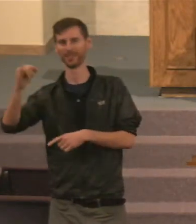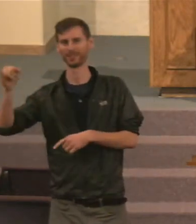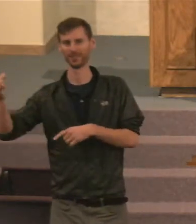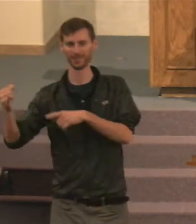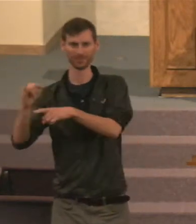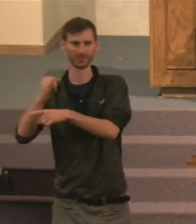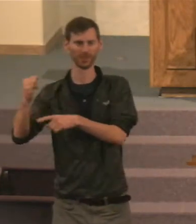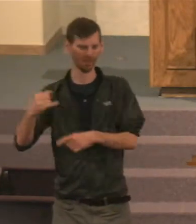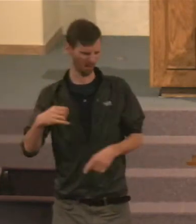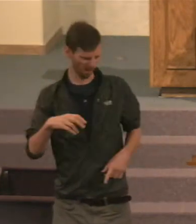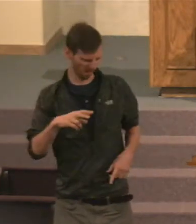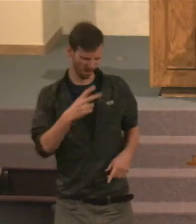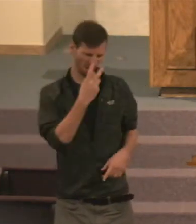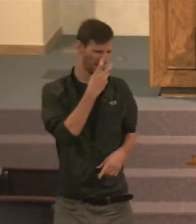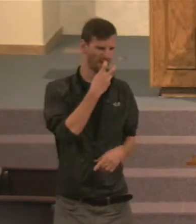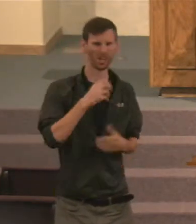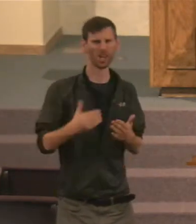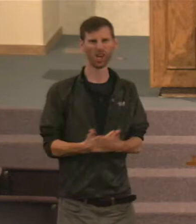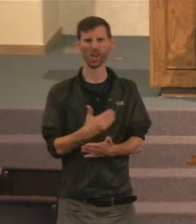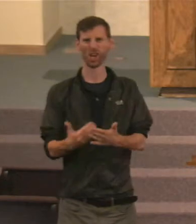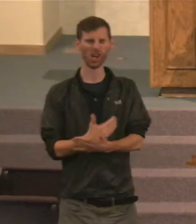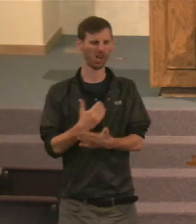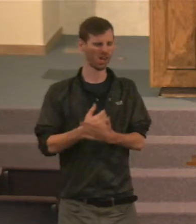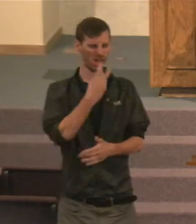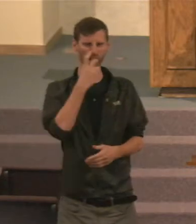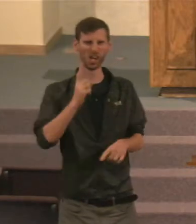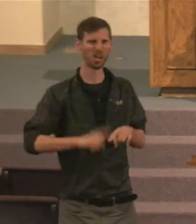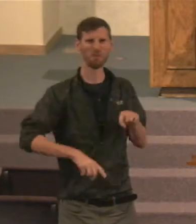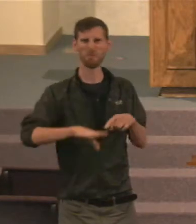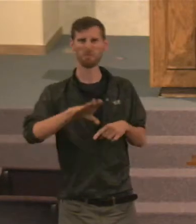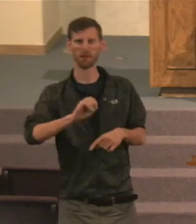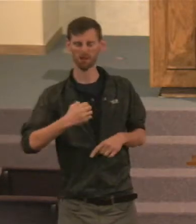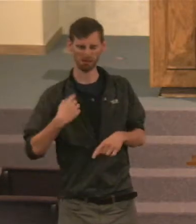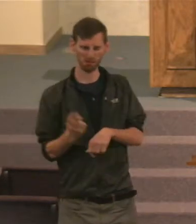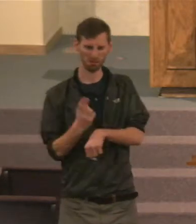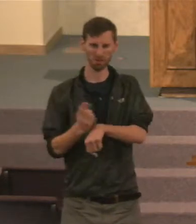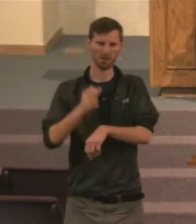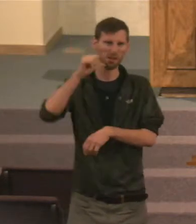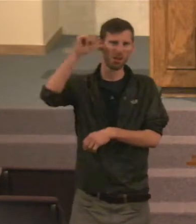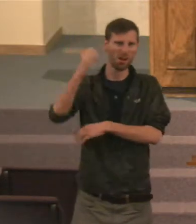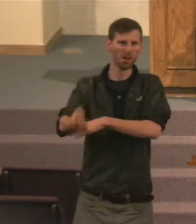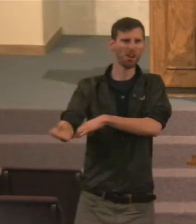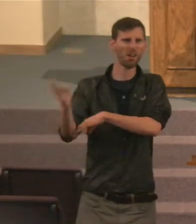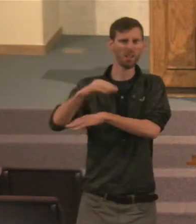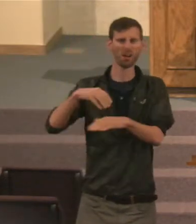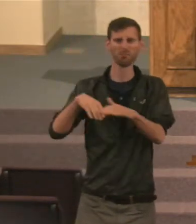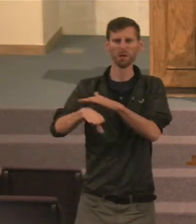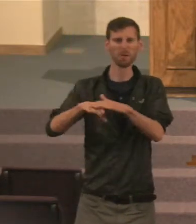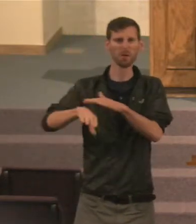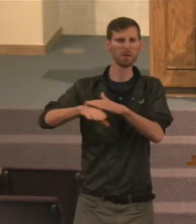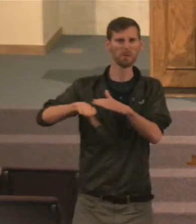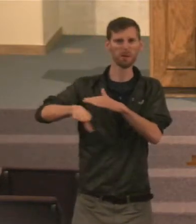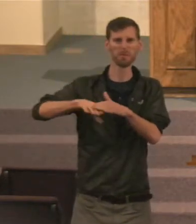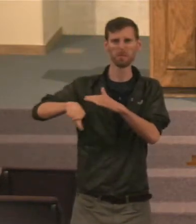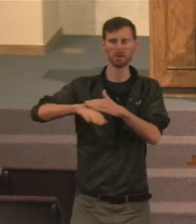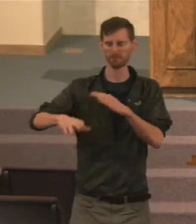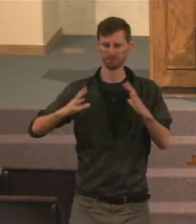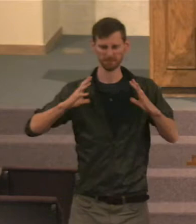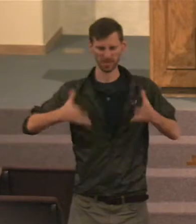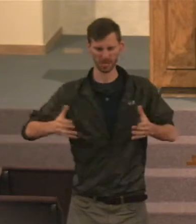He said, that's a brand new printer. He said, I've been using it all day yesterday and just running things off. No problem.